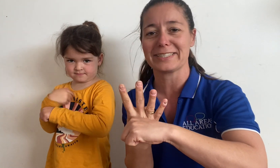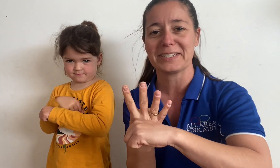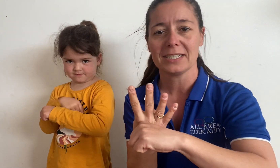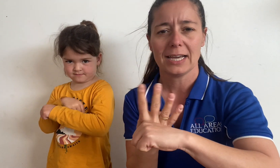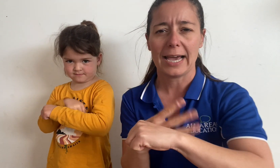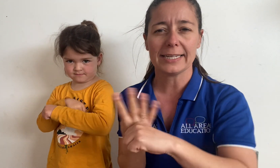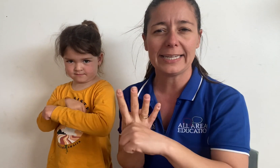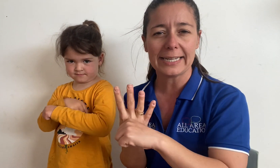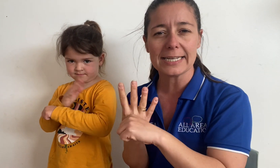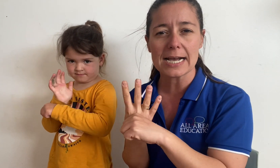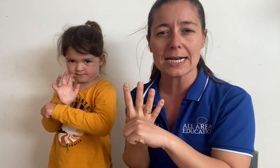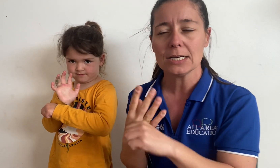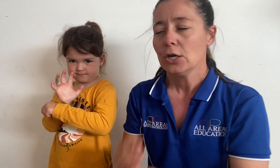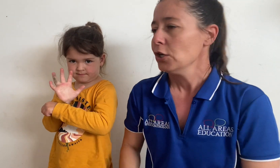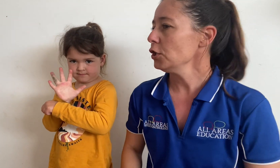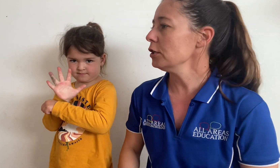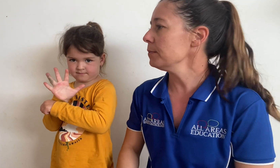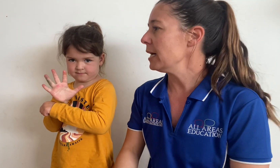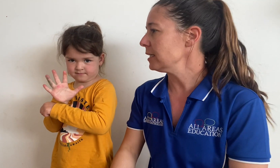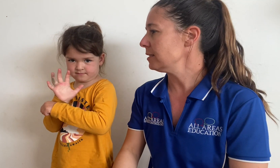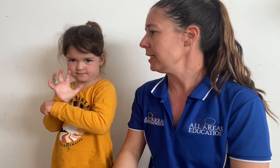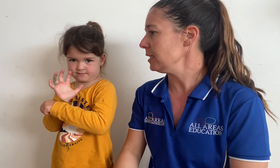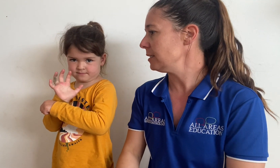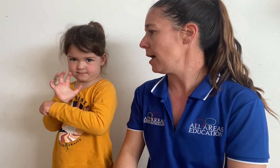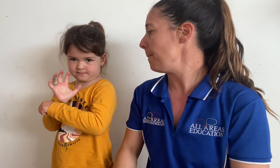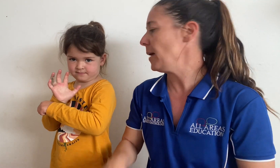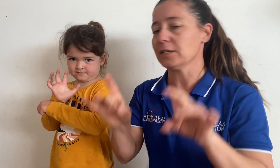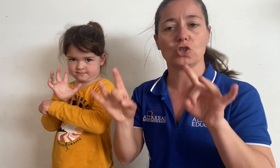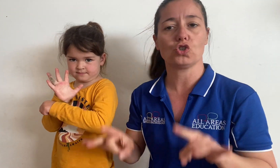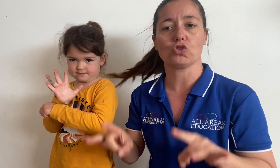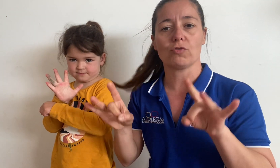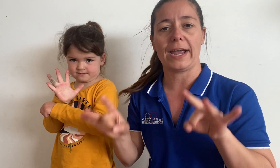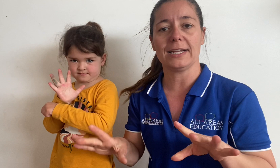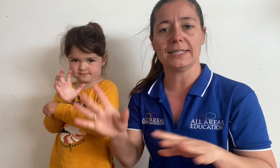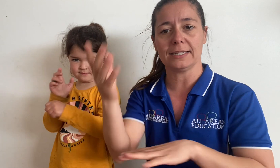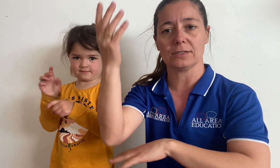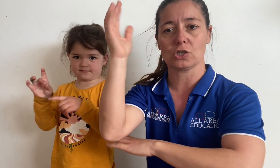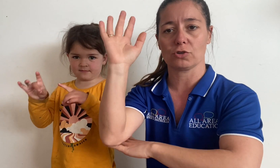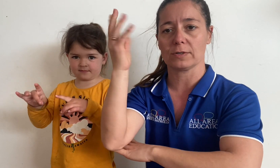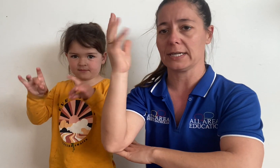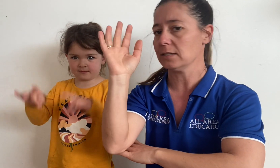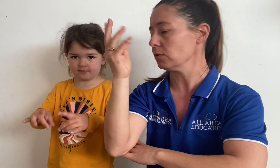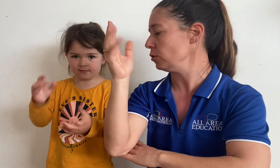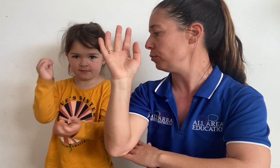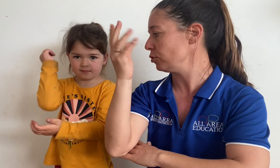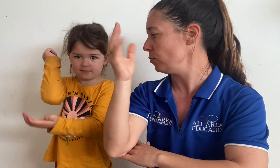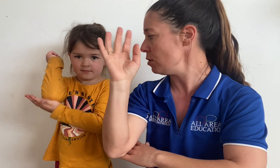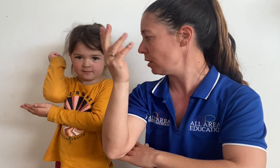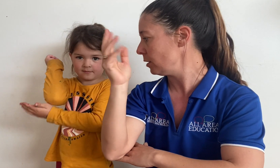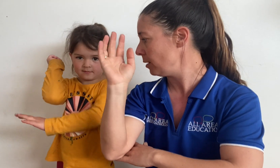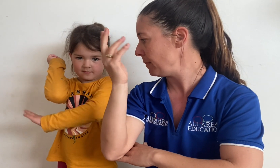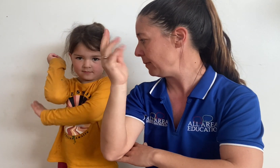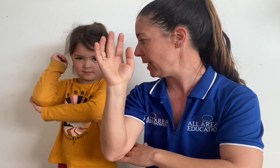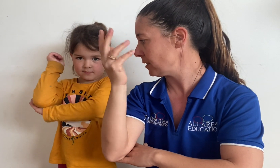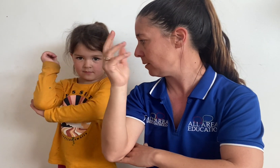and echidna you might see some australian trees on your bushwalk maybe like some